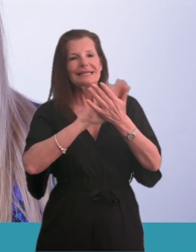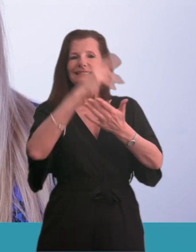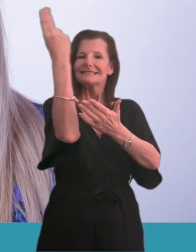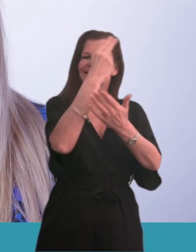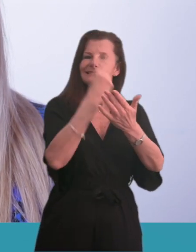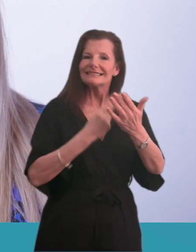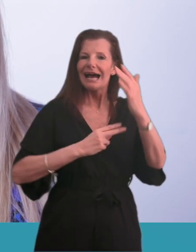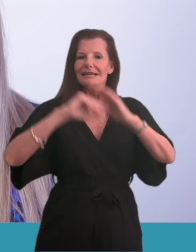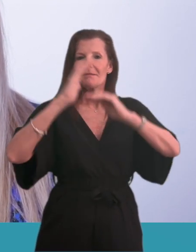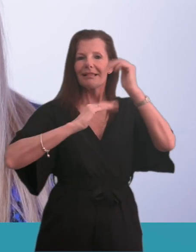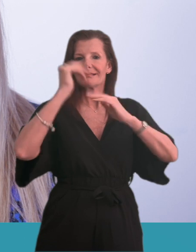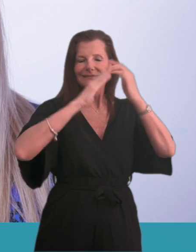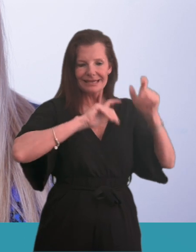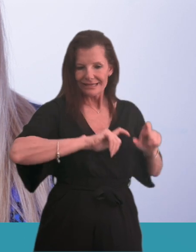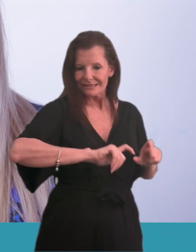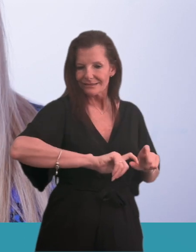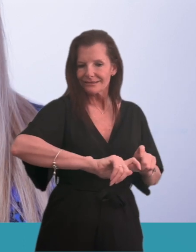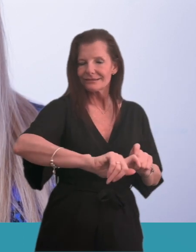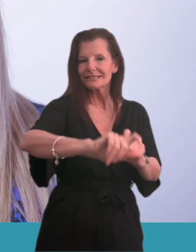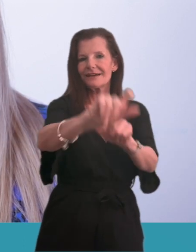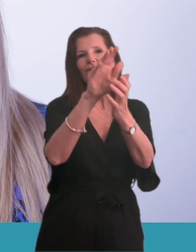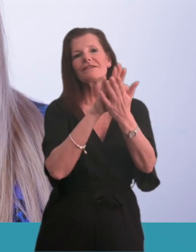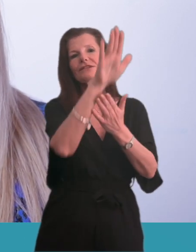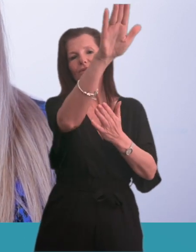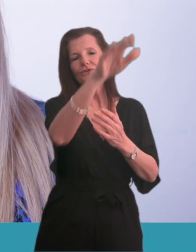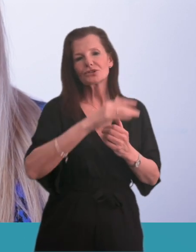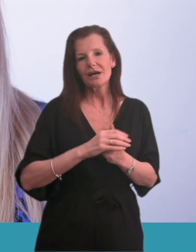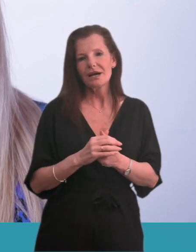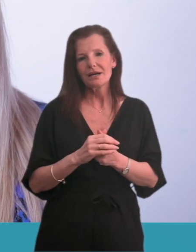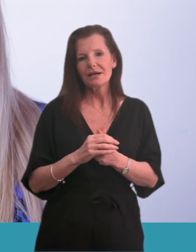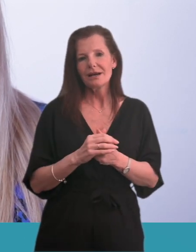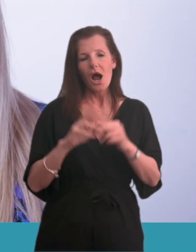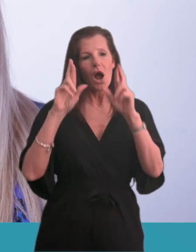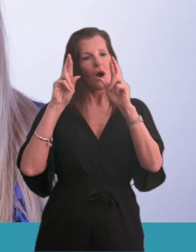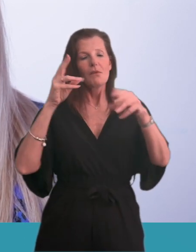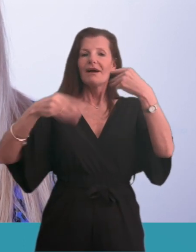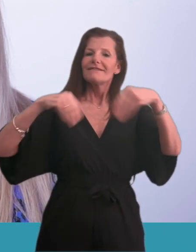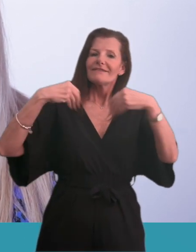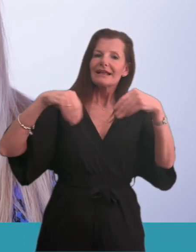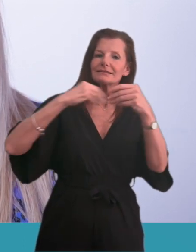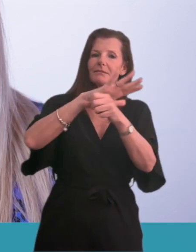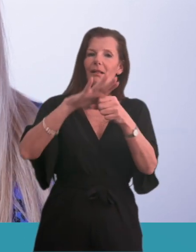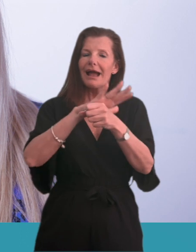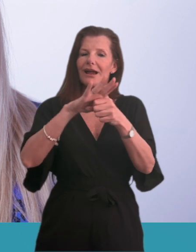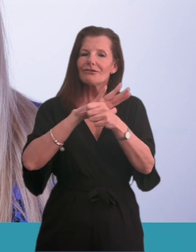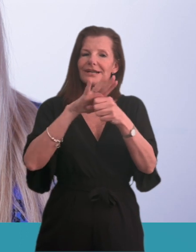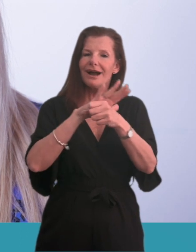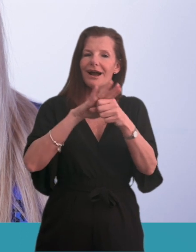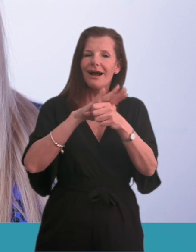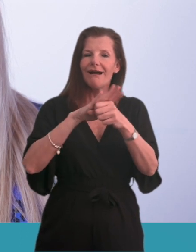people in the future so they last for longer. People hoped for flexible spaces and green areas where staff and